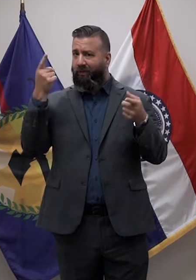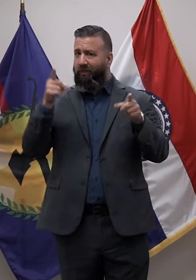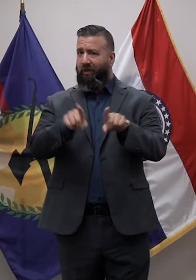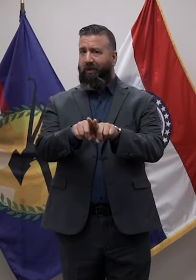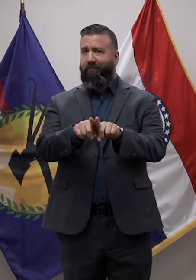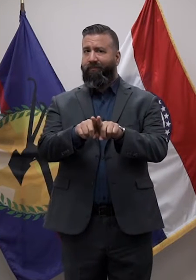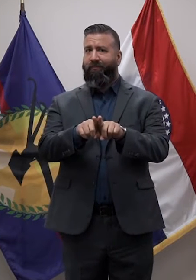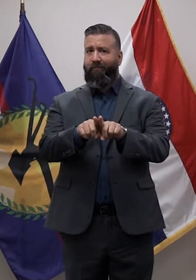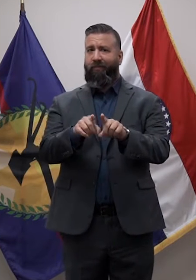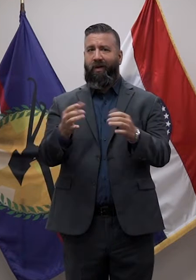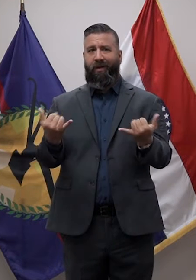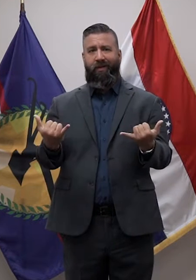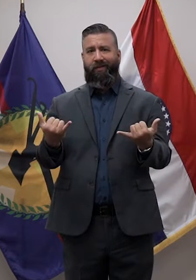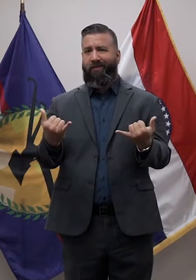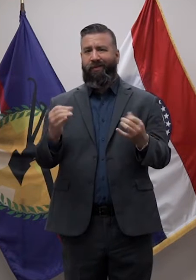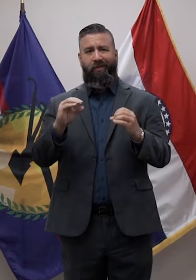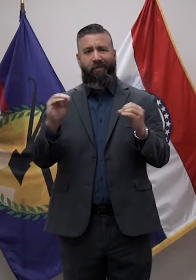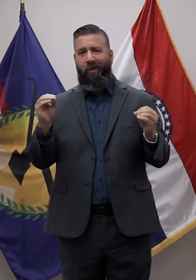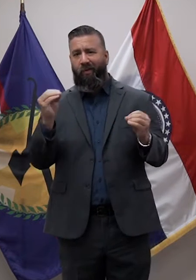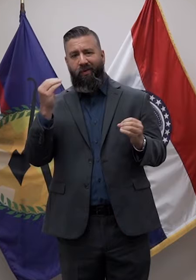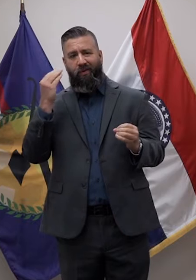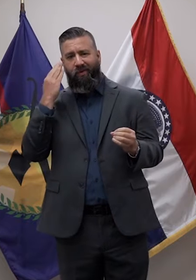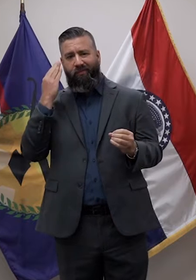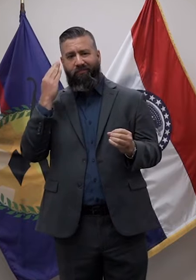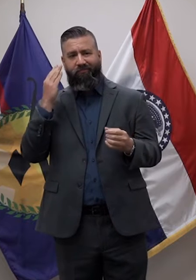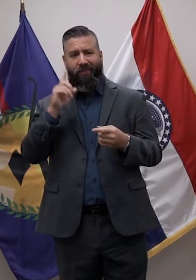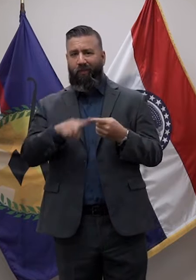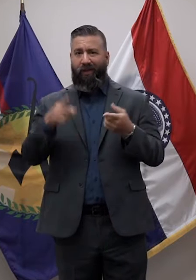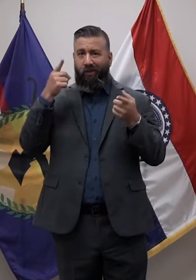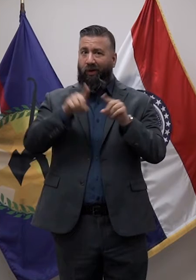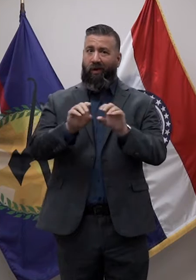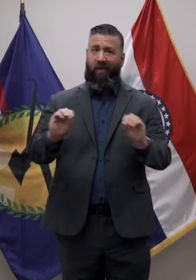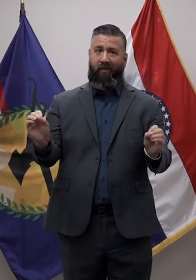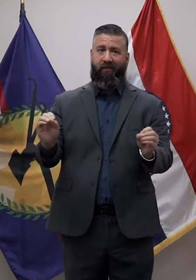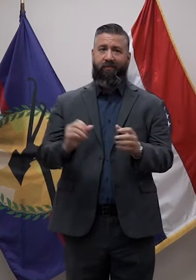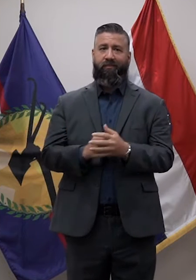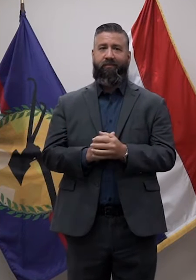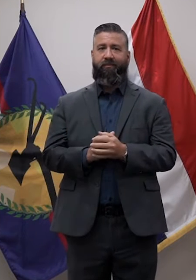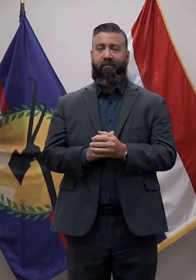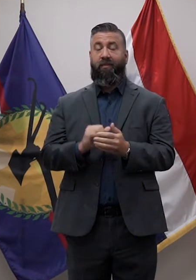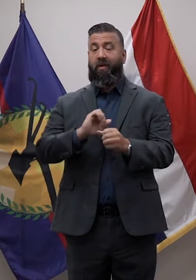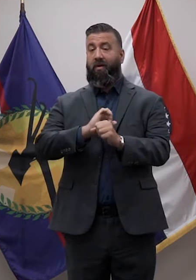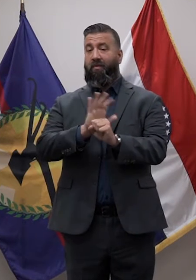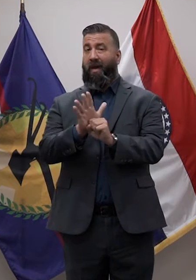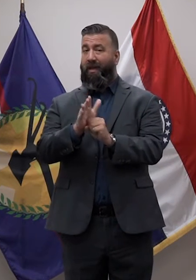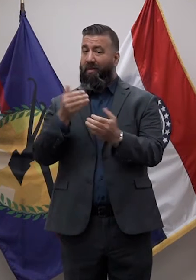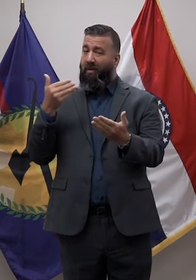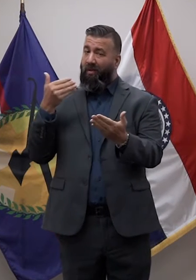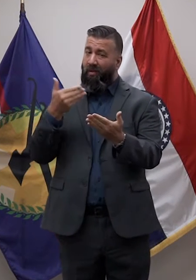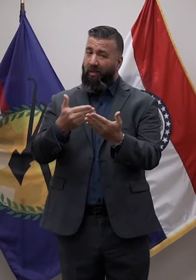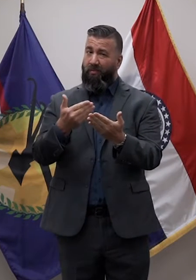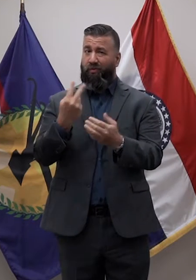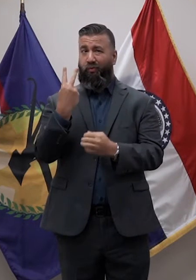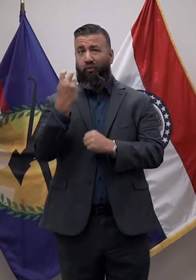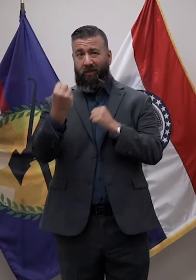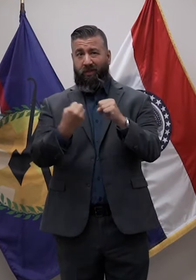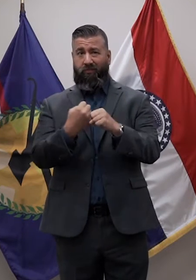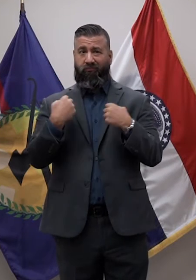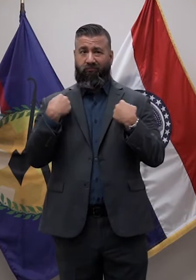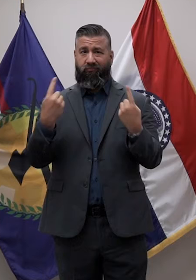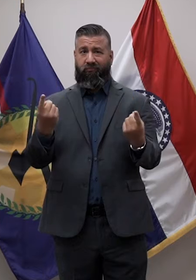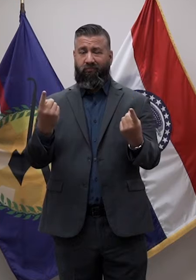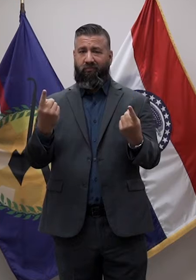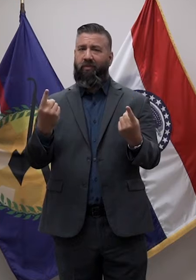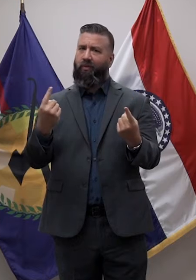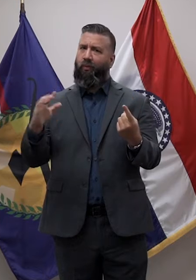in this time where no one seems to be able to agree on much of anything. As the pandemic closes in on two years, we were all